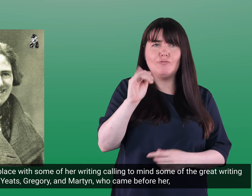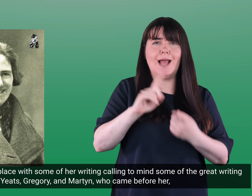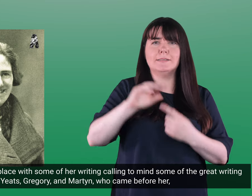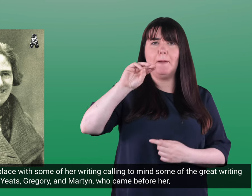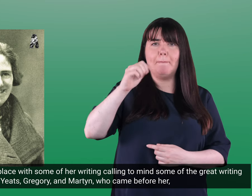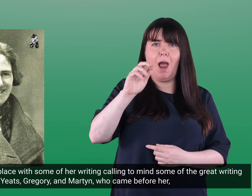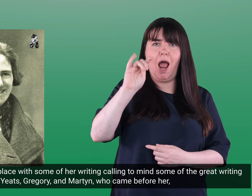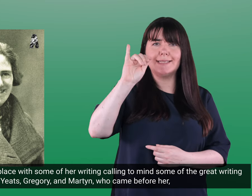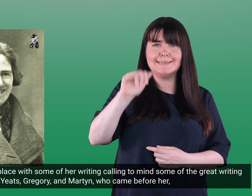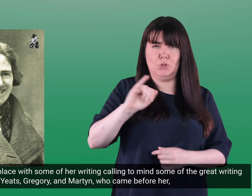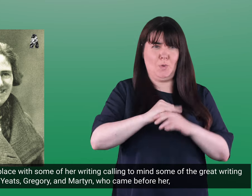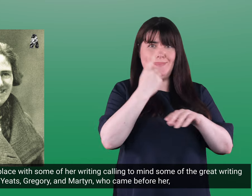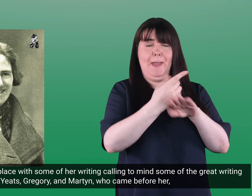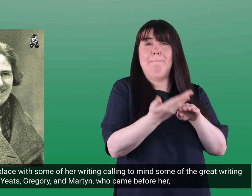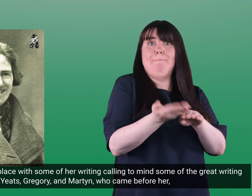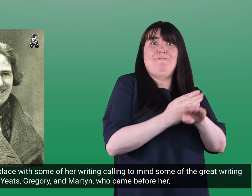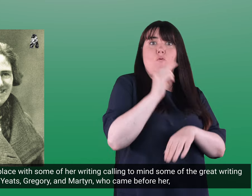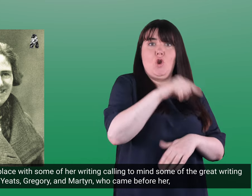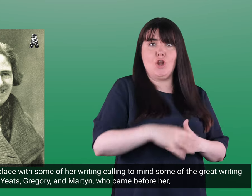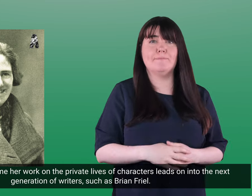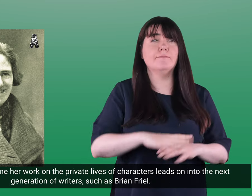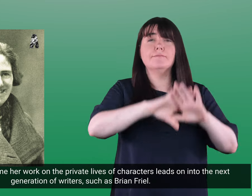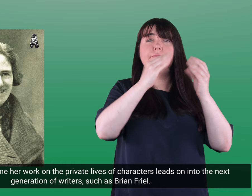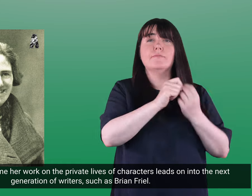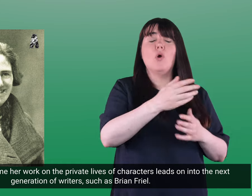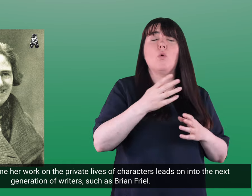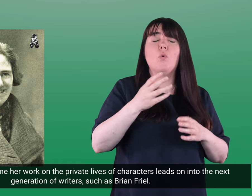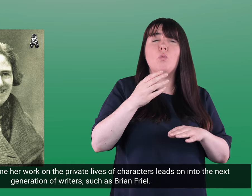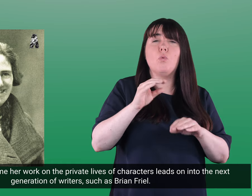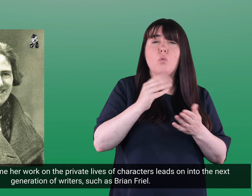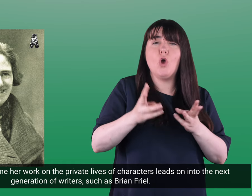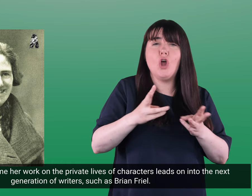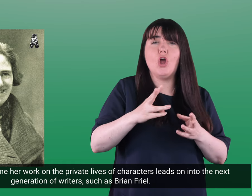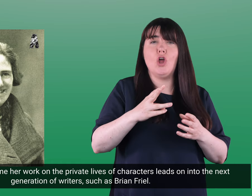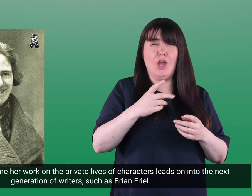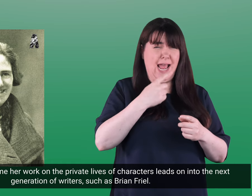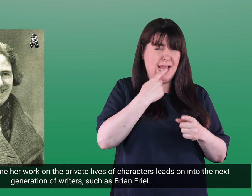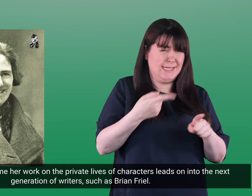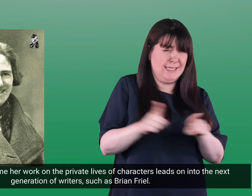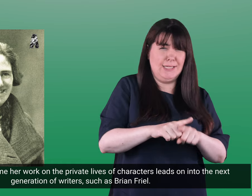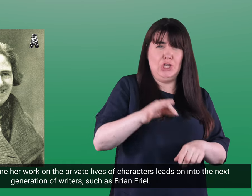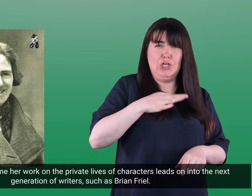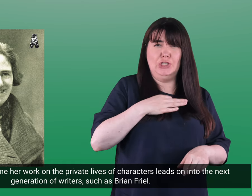and Martin who came before her while at the same time her work on the private lives of characters